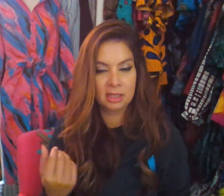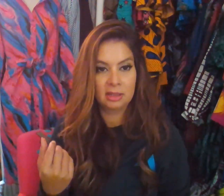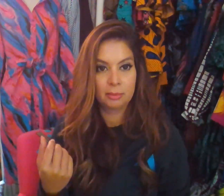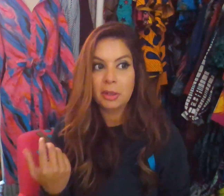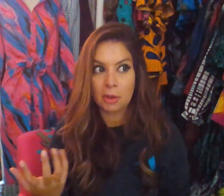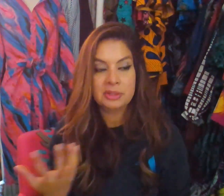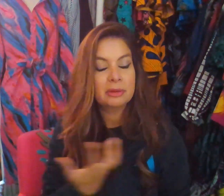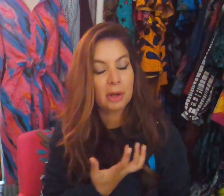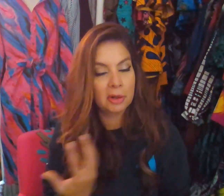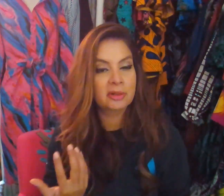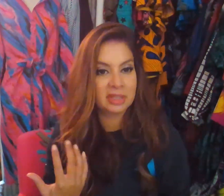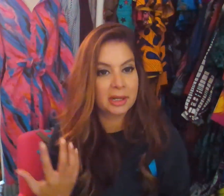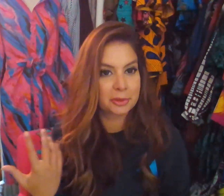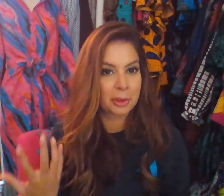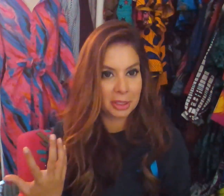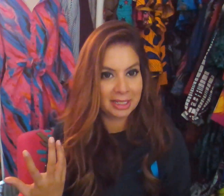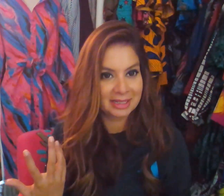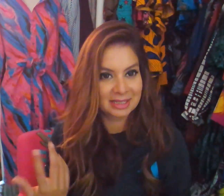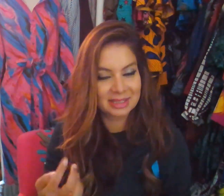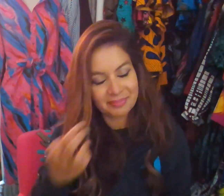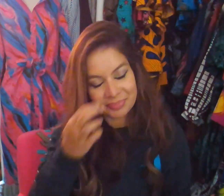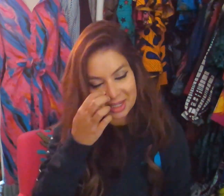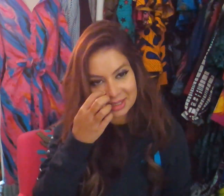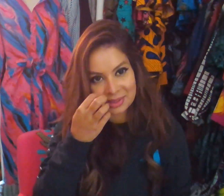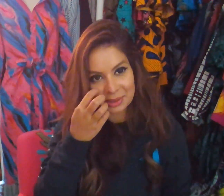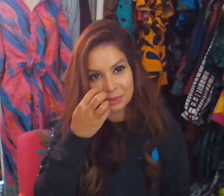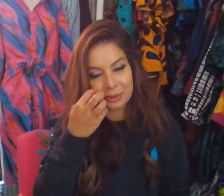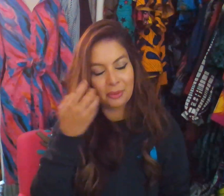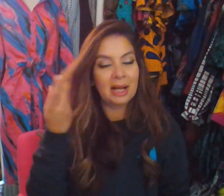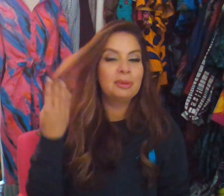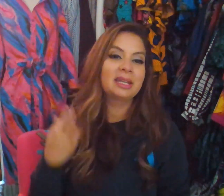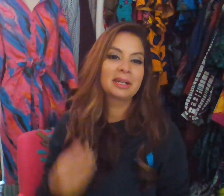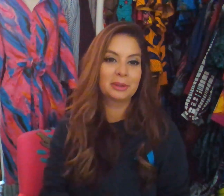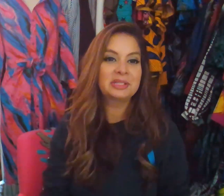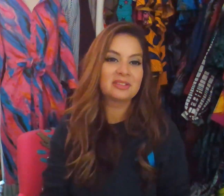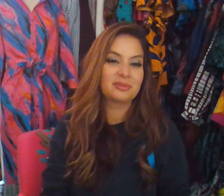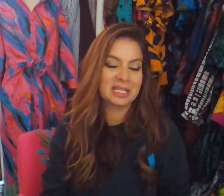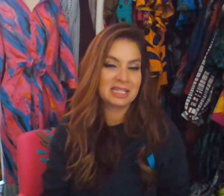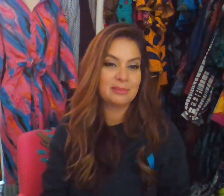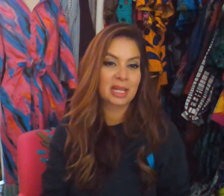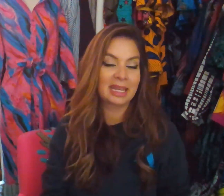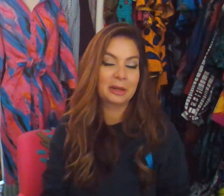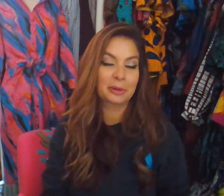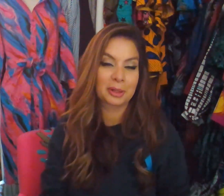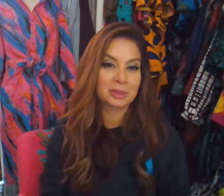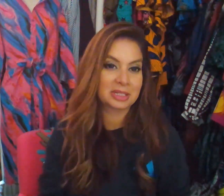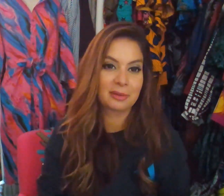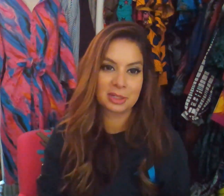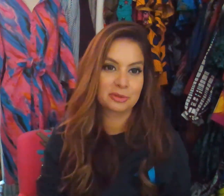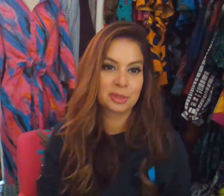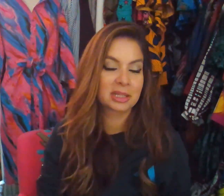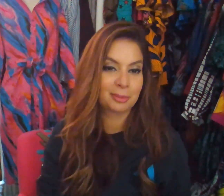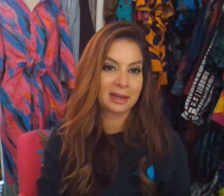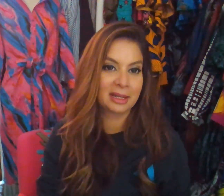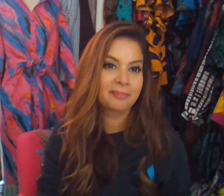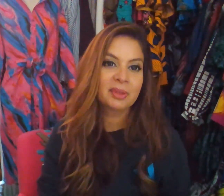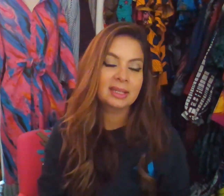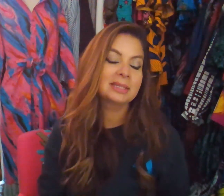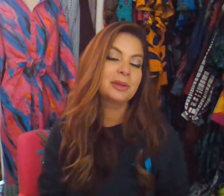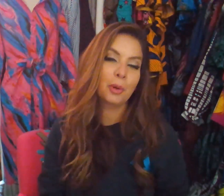but also all of the other audiences. So while being inclusive may seem like incredibly time consuming at the beginning, it's the